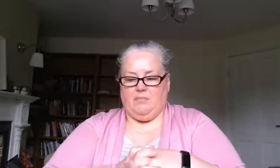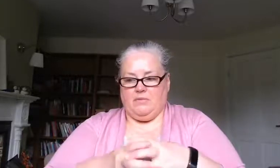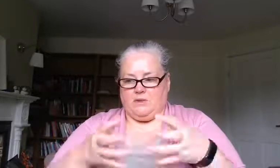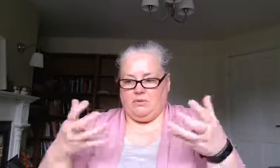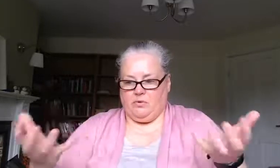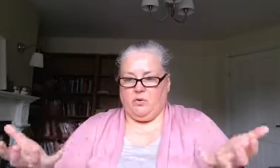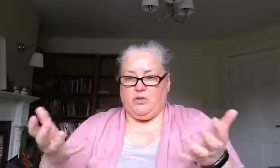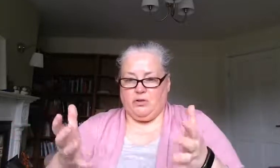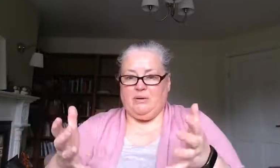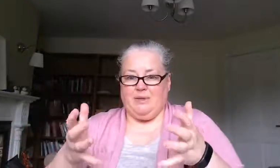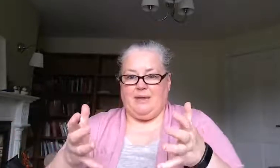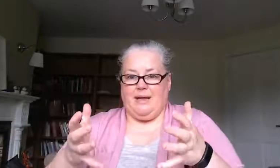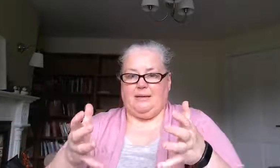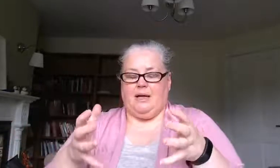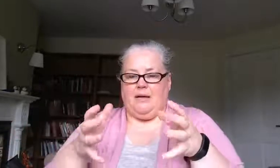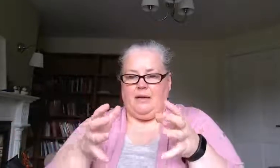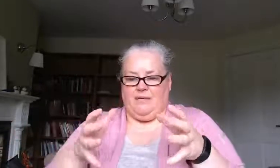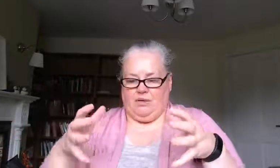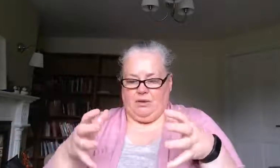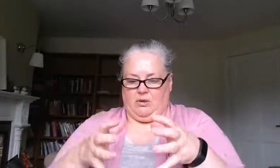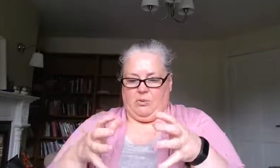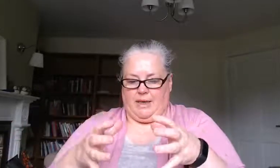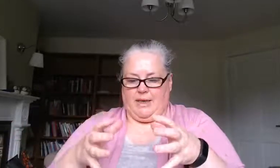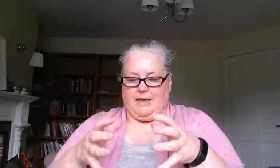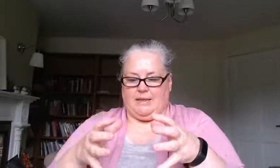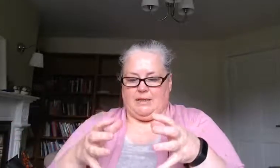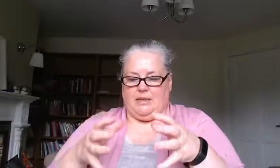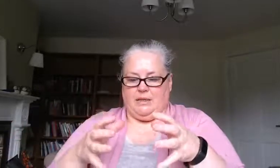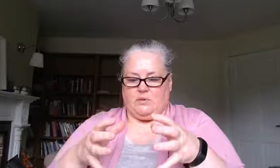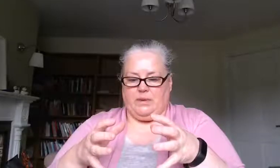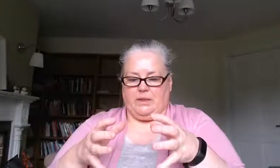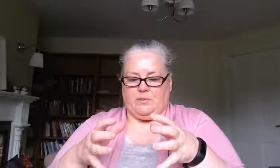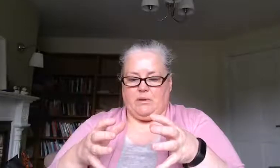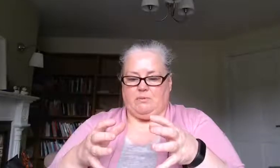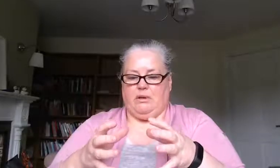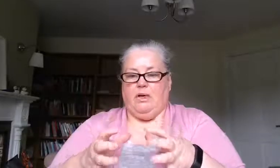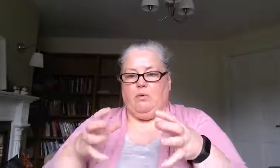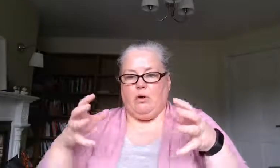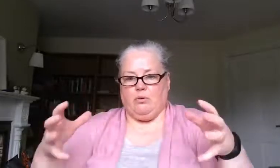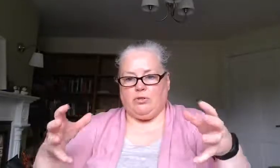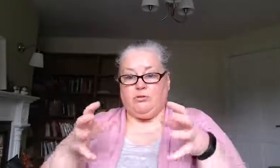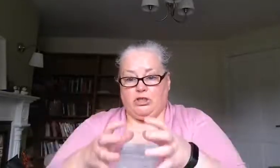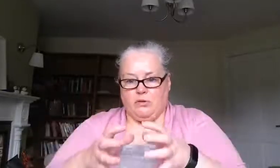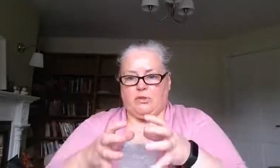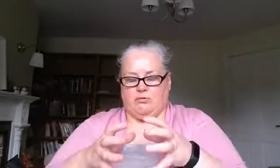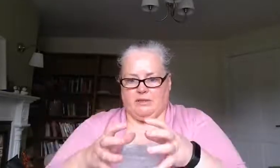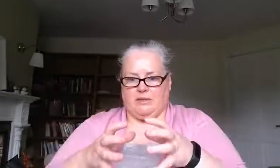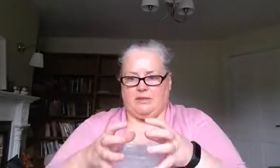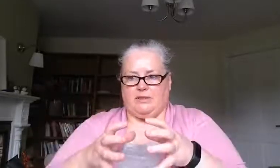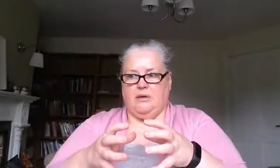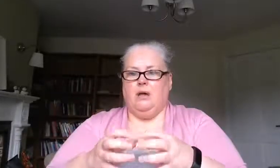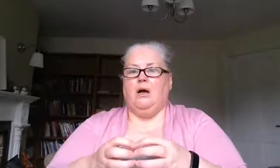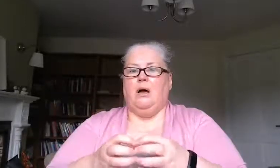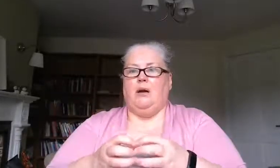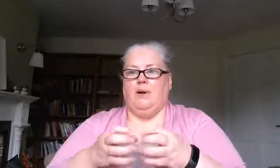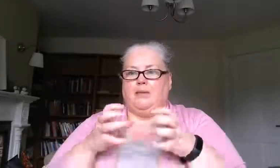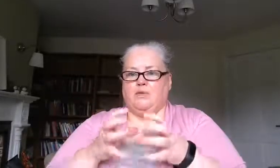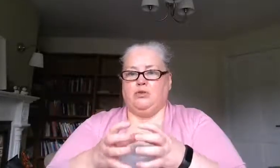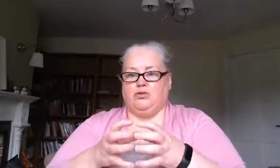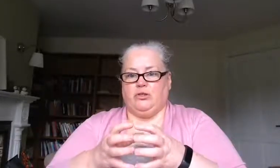so of course treatment then can if you you know we get in as early as quickly as possible we're going to reduce the risks um and that's what you're trying